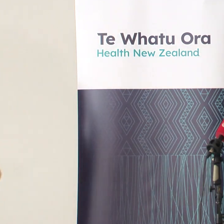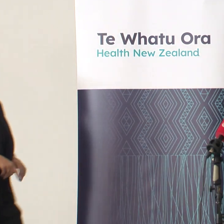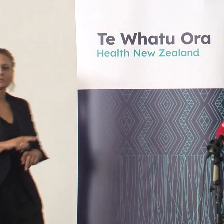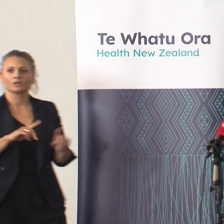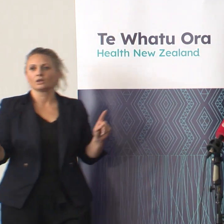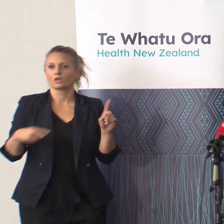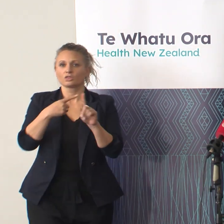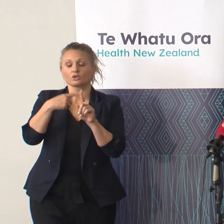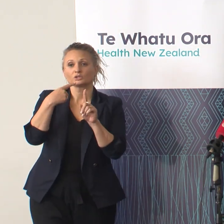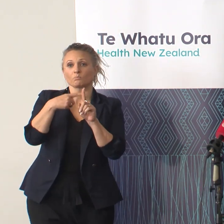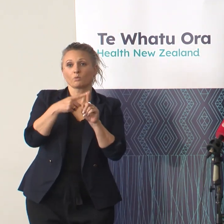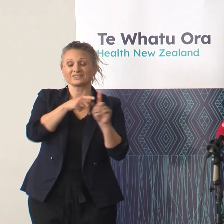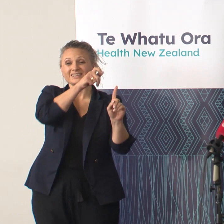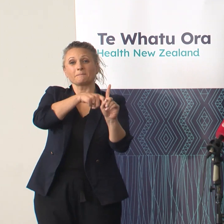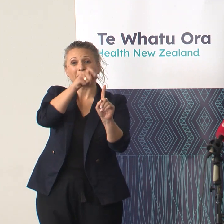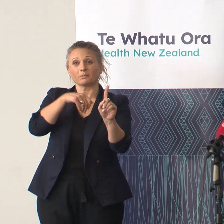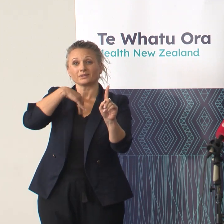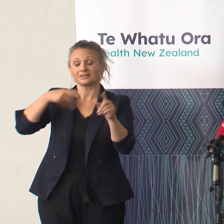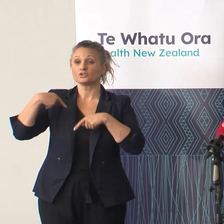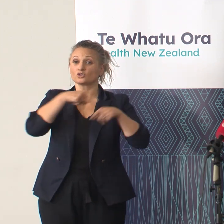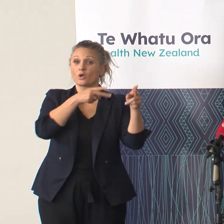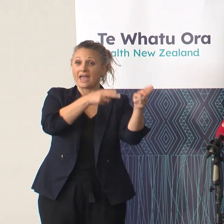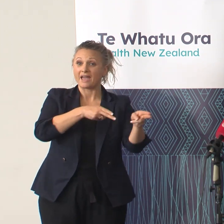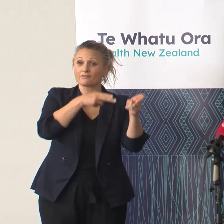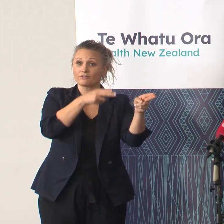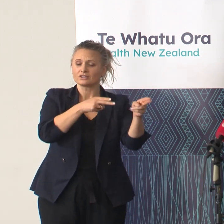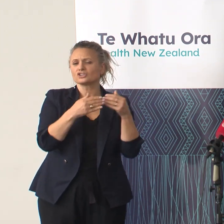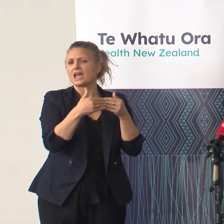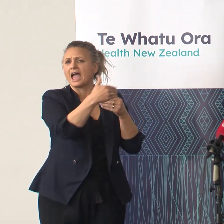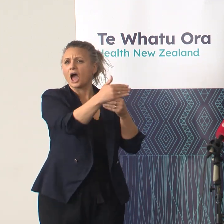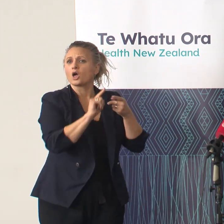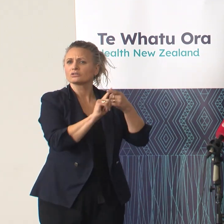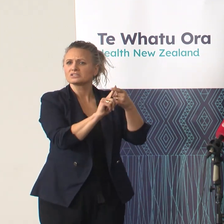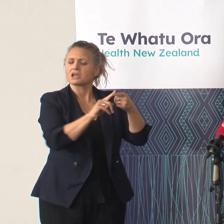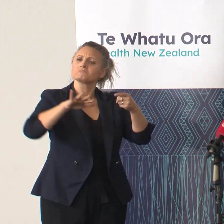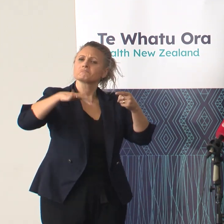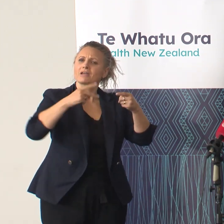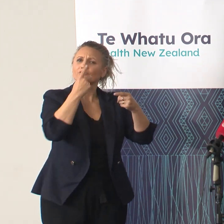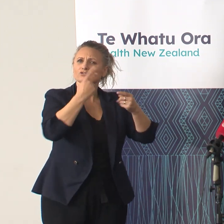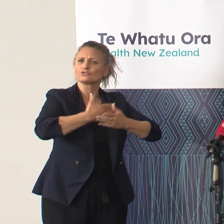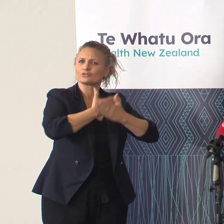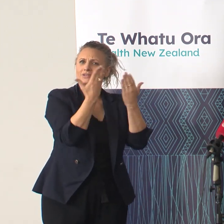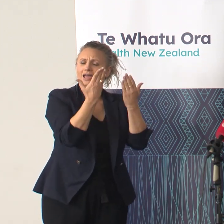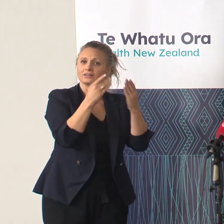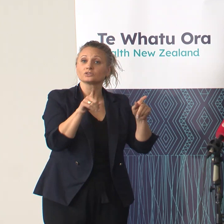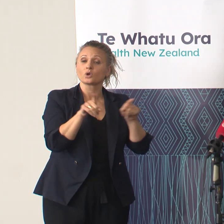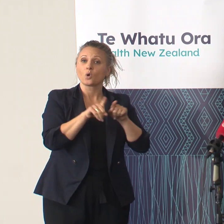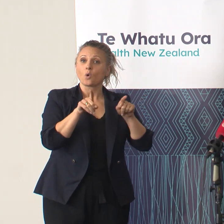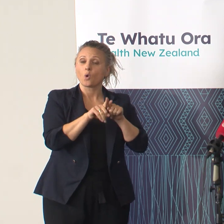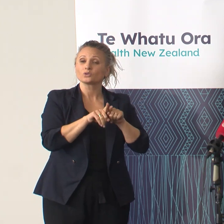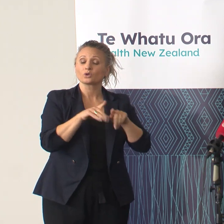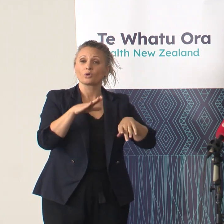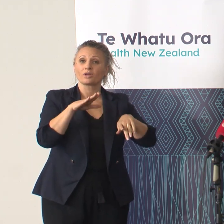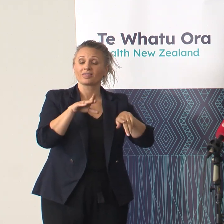hospitalisation, the average stay in hospital has been two days. We are also not seeing the same week-on-week